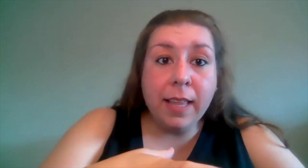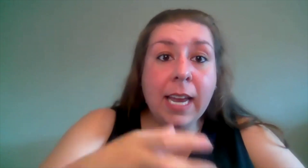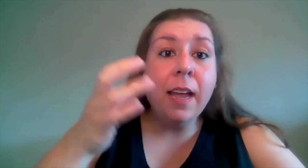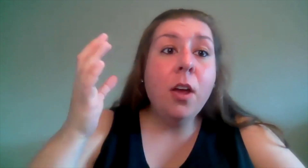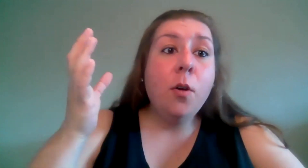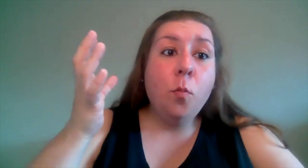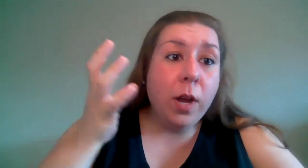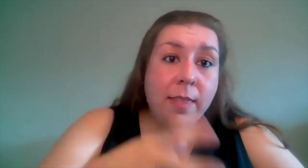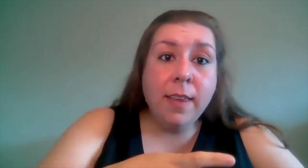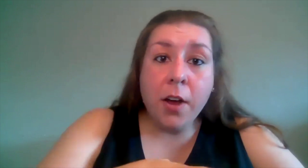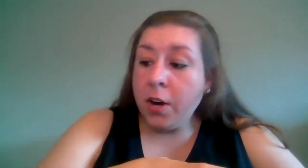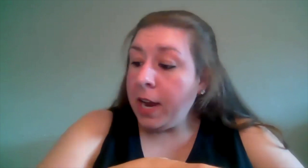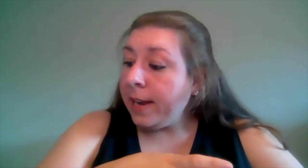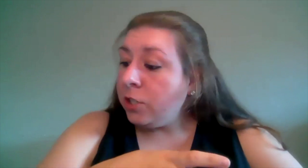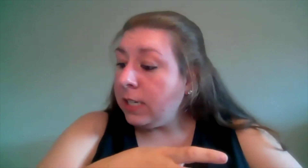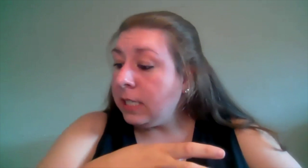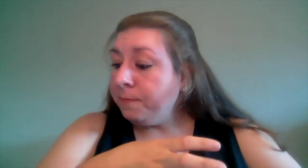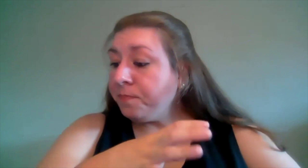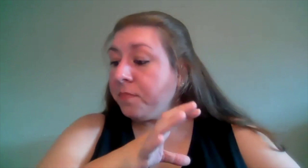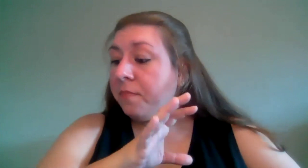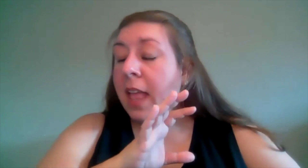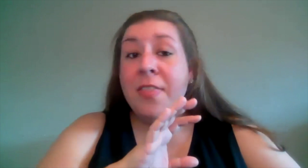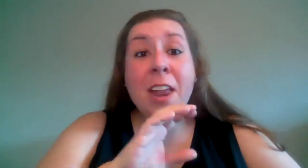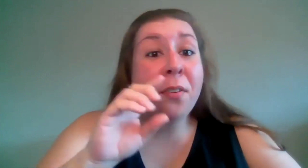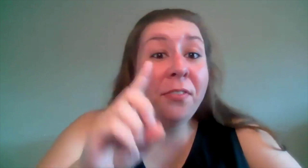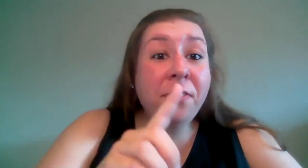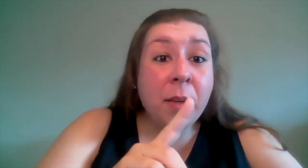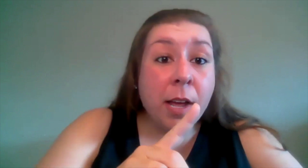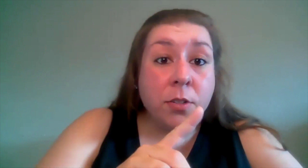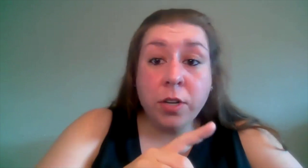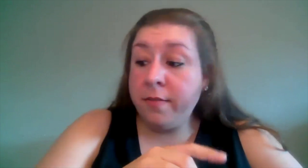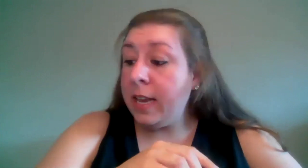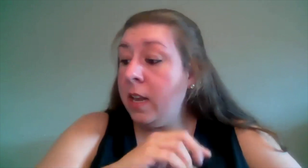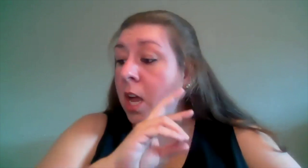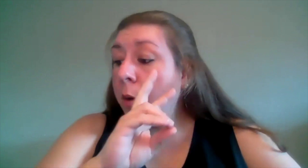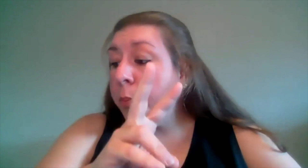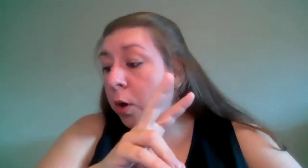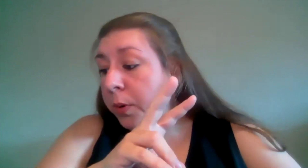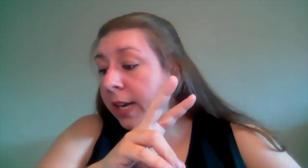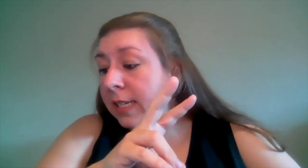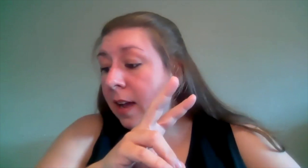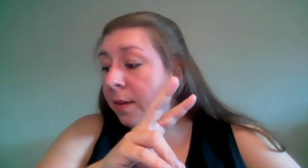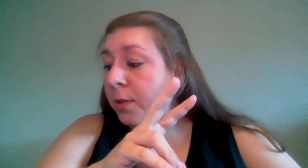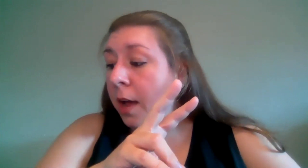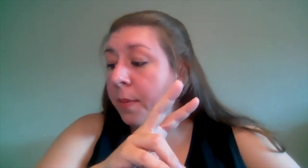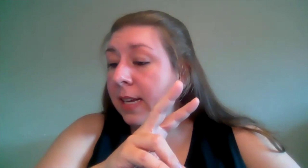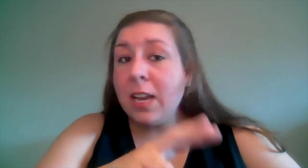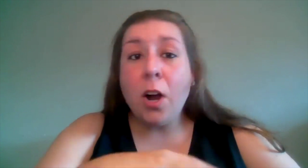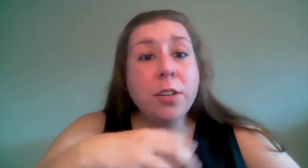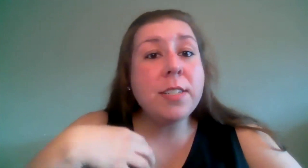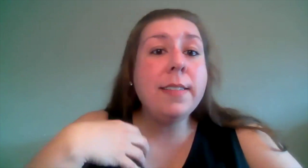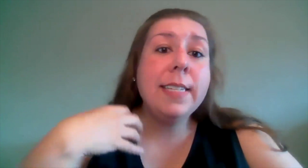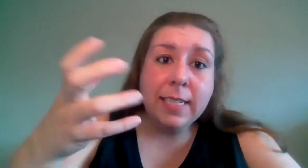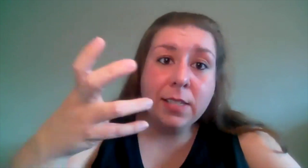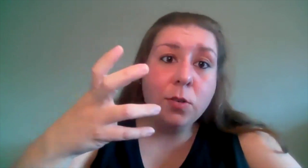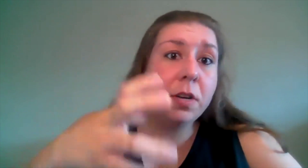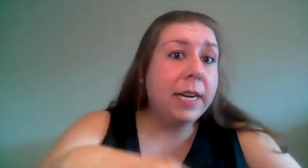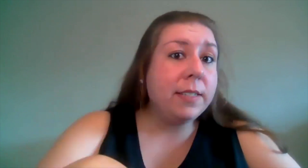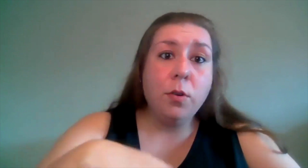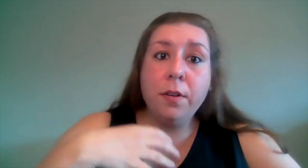with younger ages that are female driven appropriate topics that aren't just disney stories or